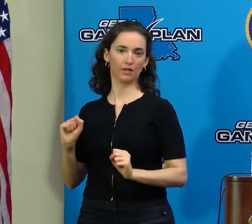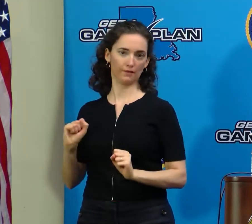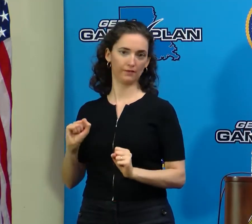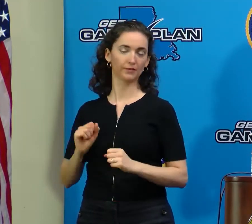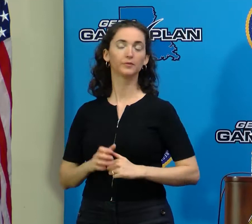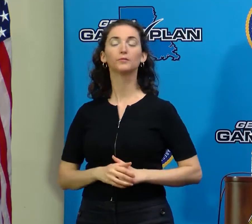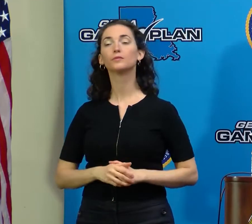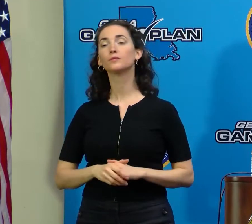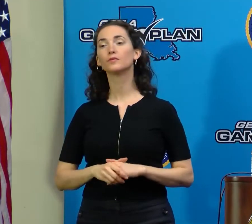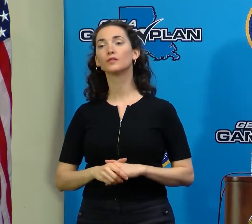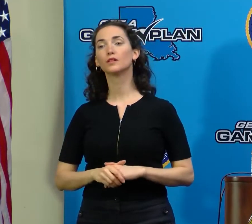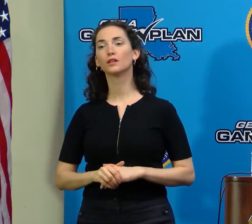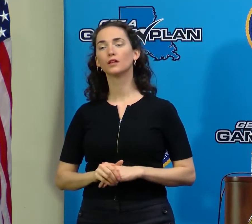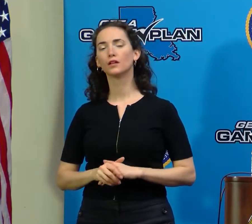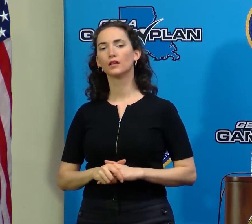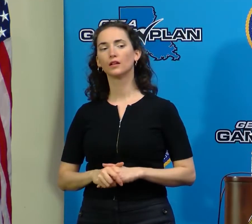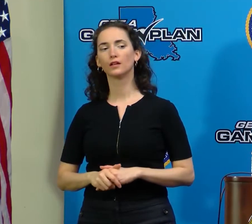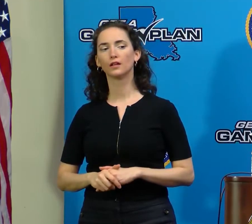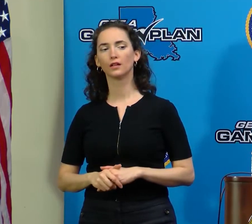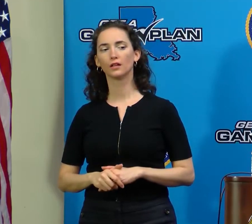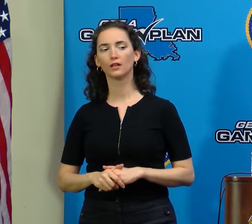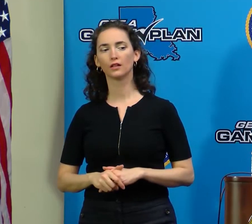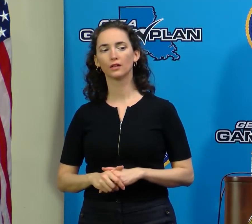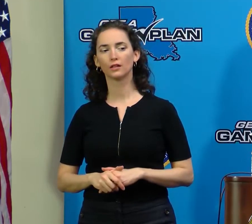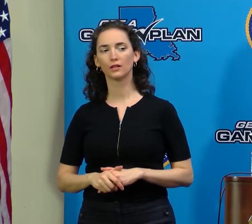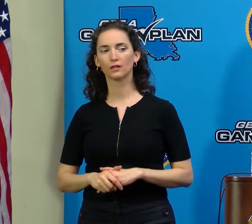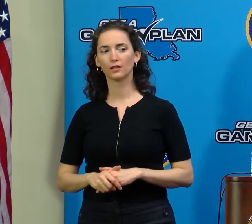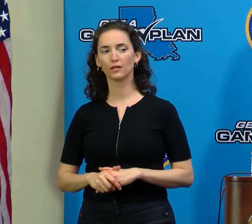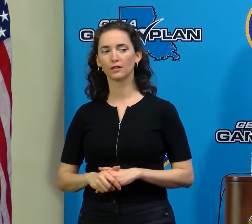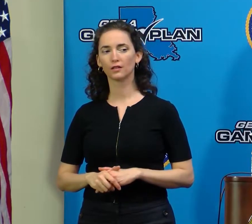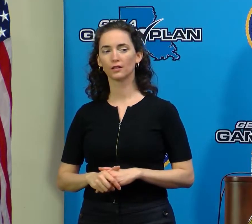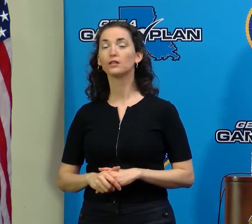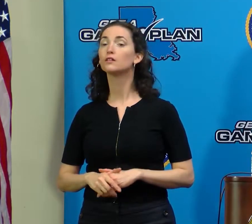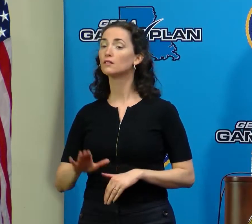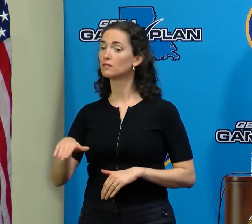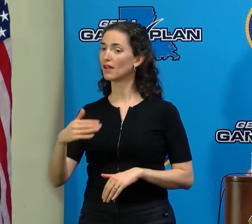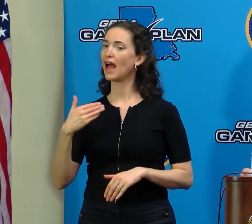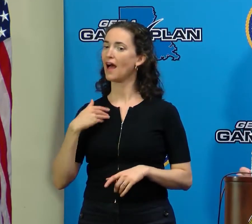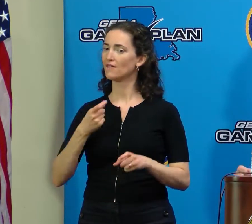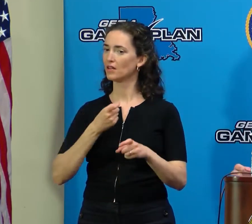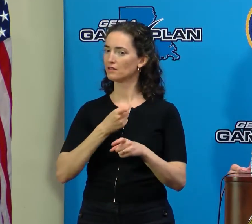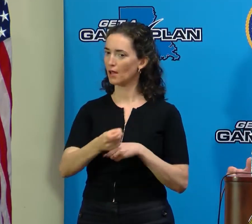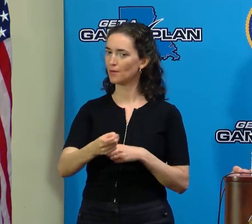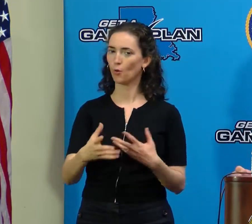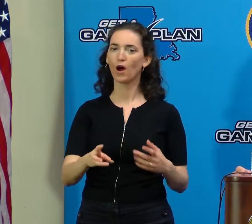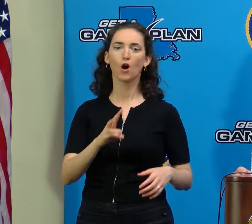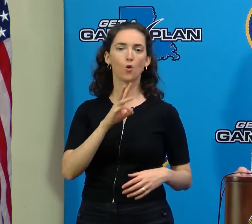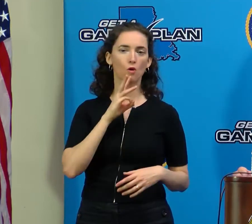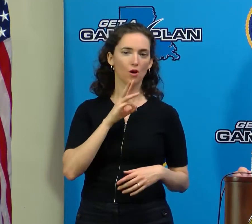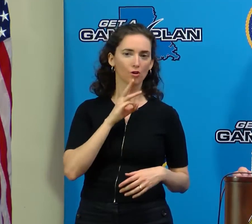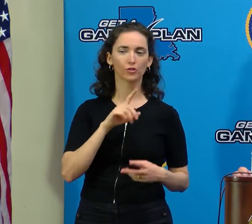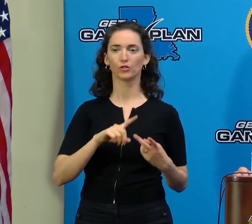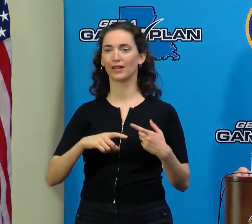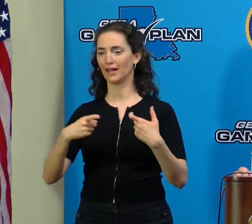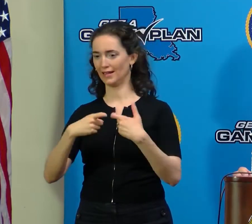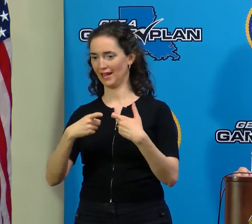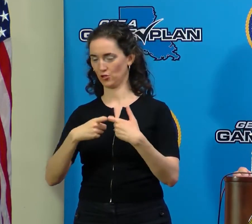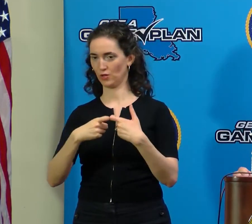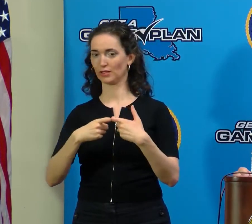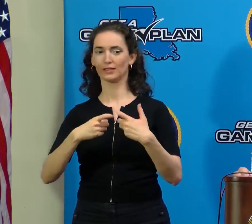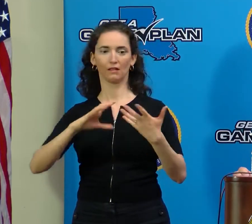Due to physical damage and to water and electric issues, three hospitals have been